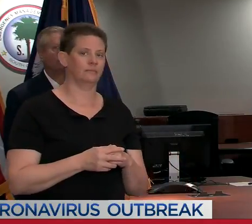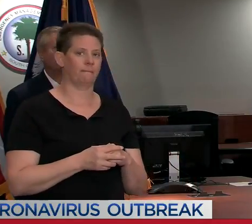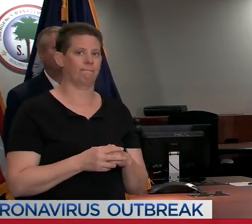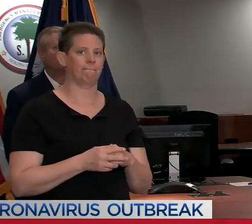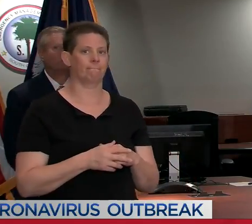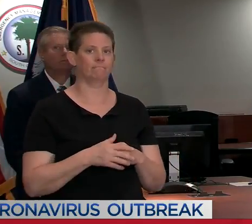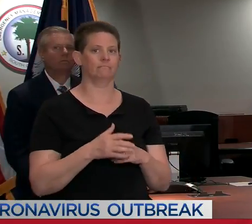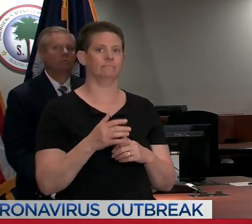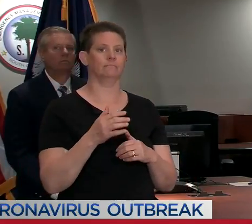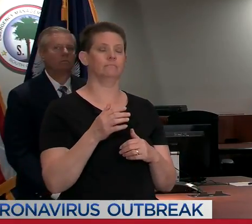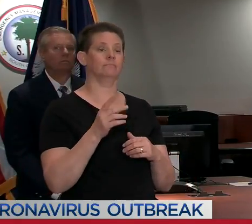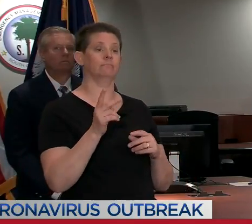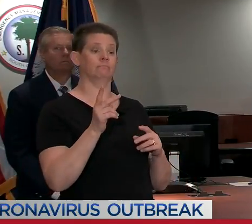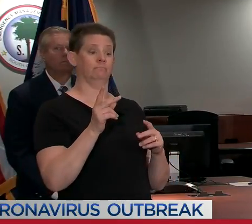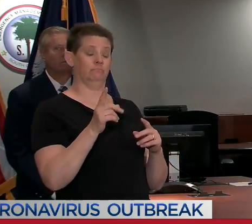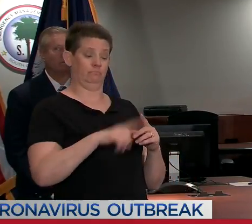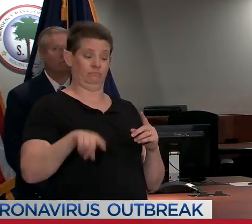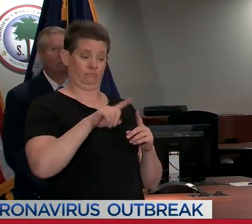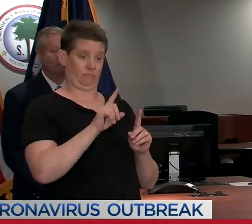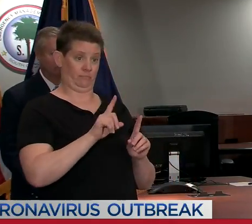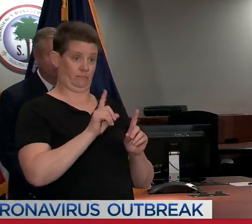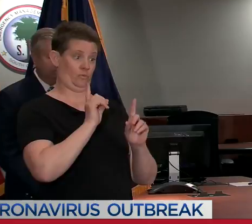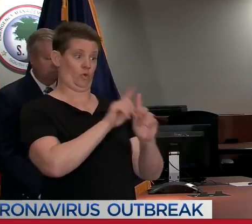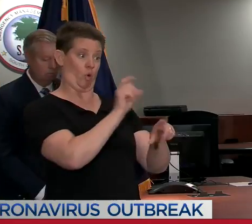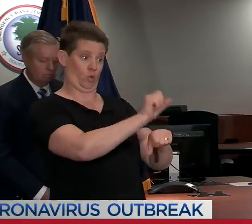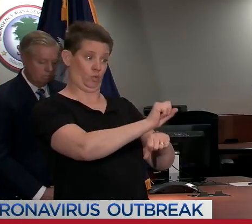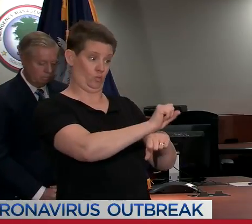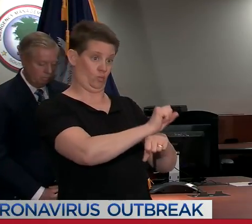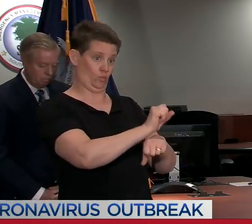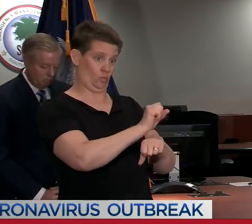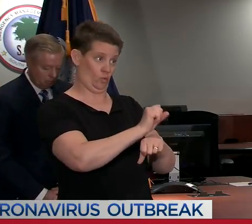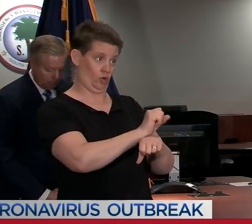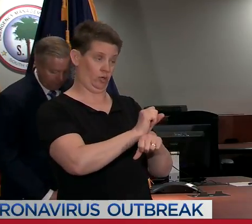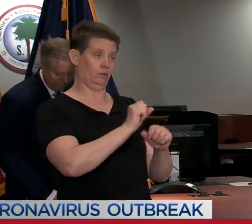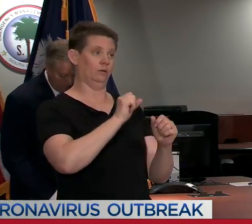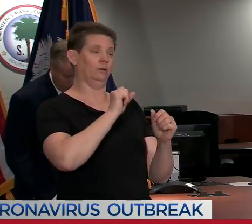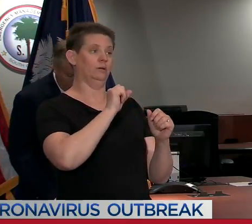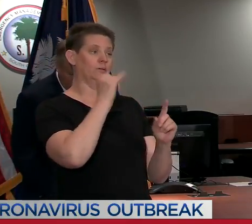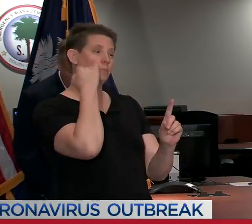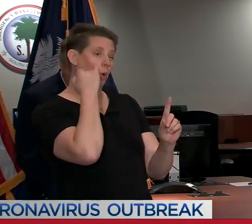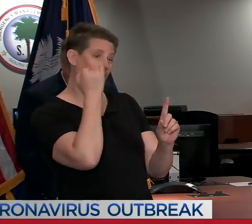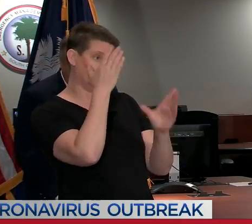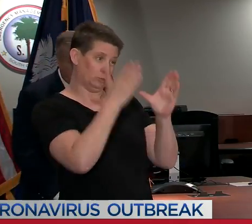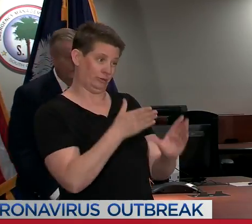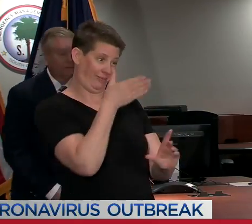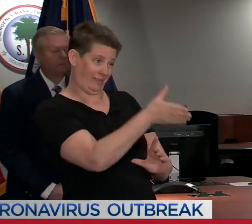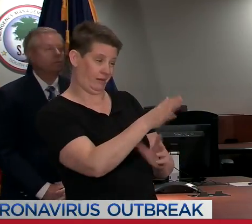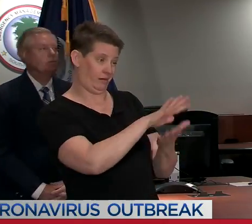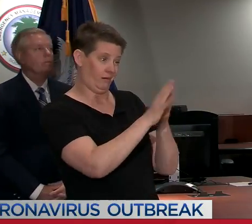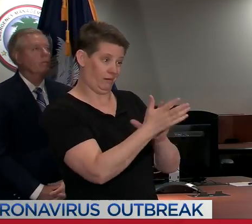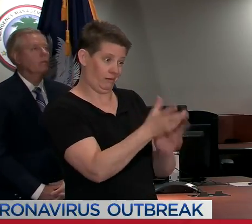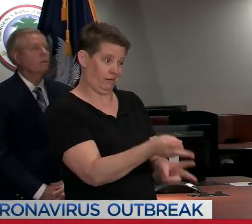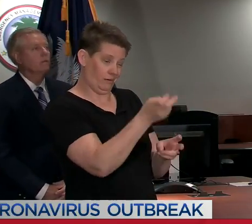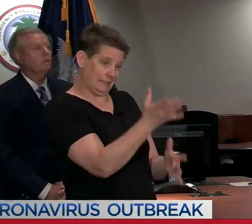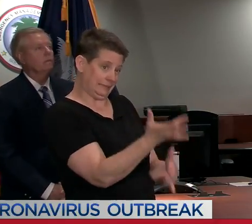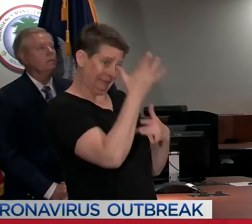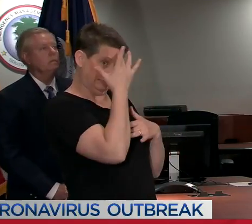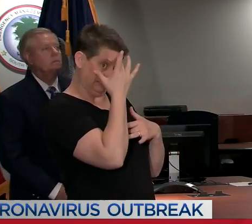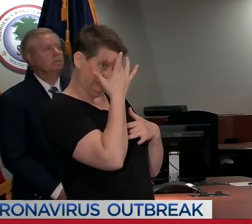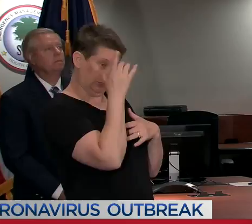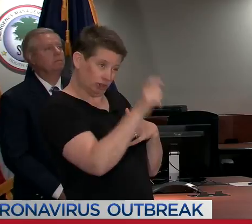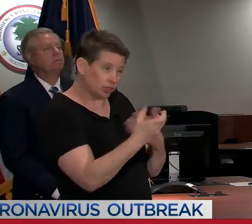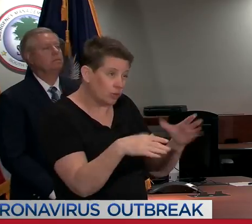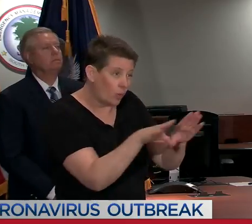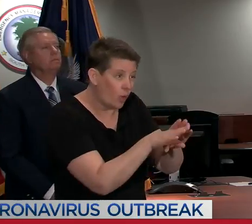If there's an infection in their employment where they work, should that business shut down? What type of action take? What the